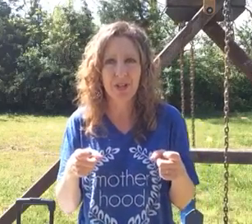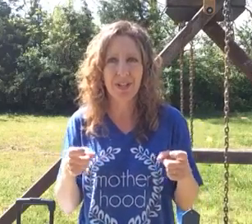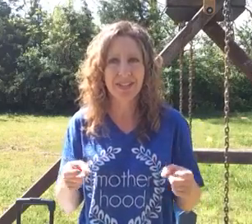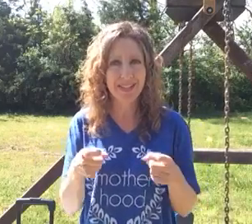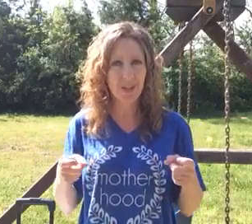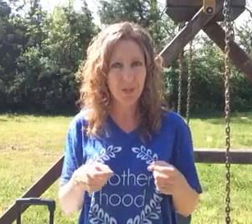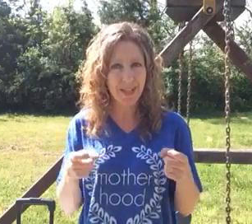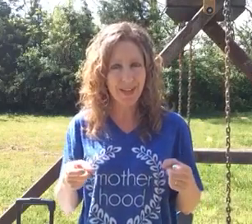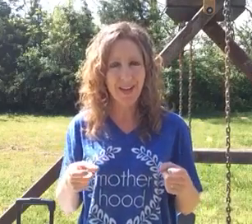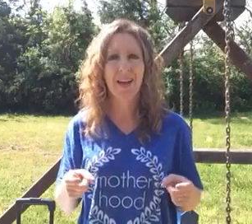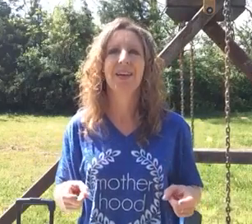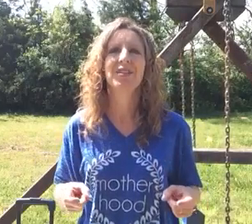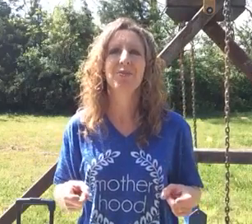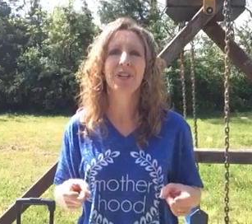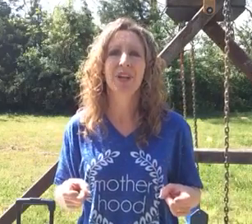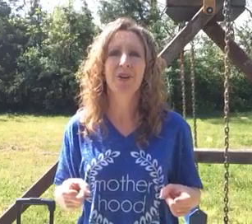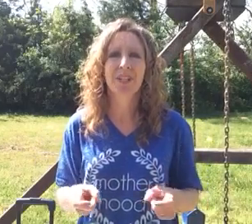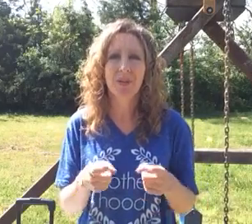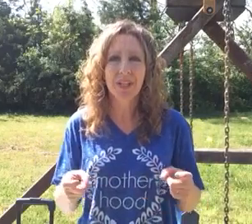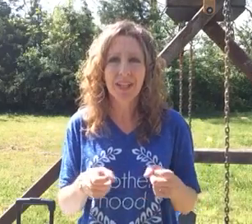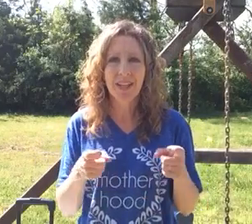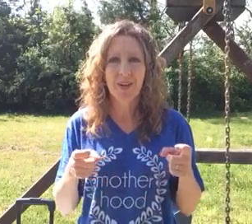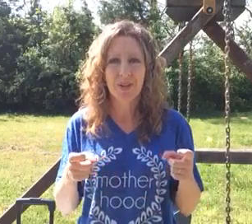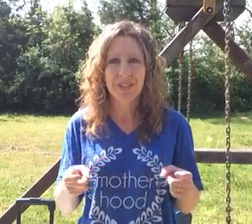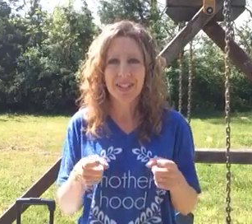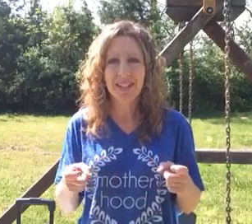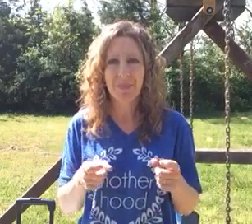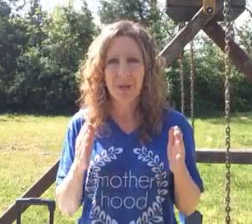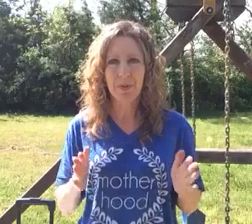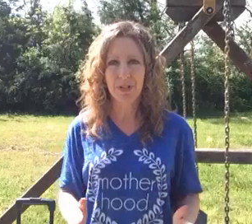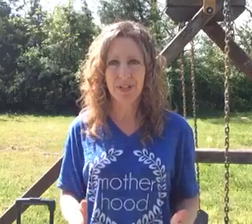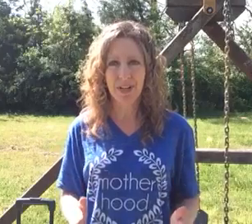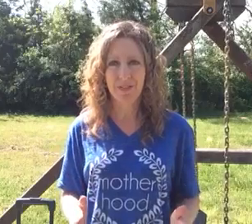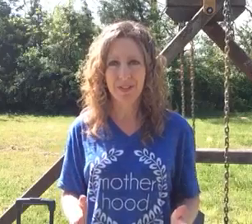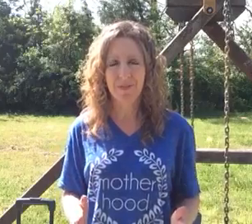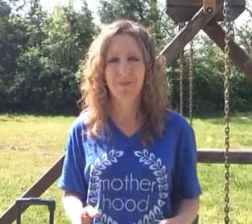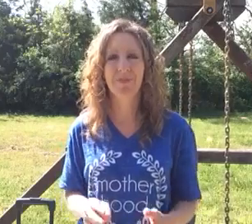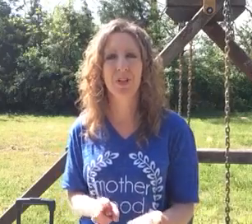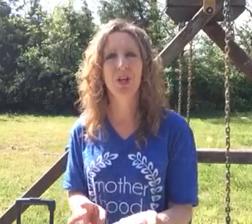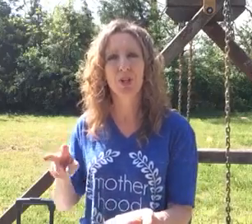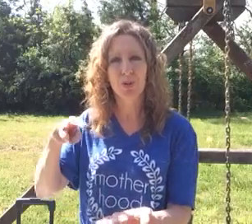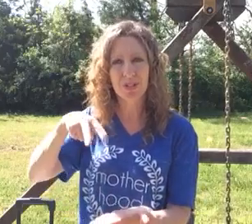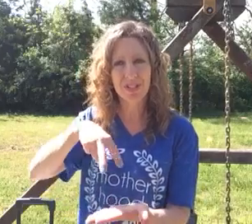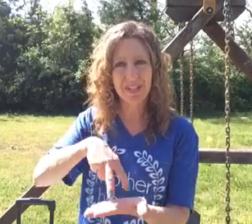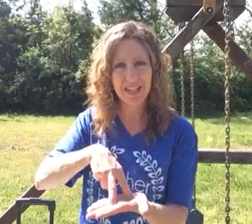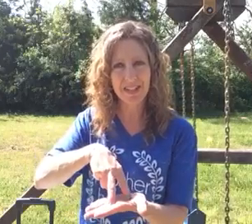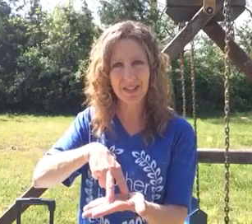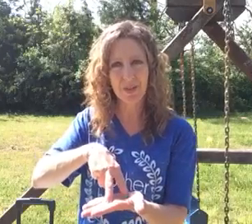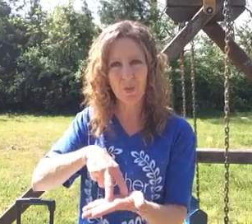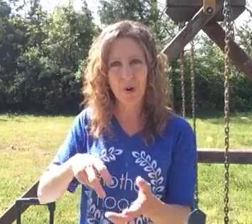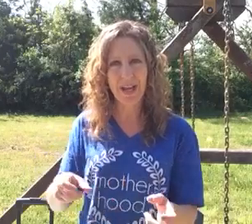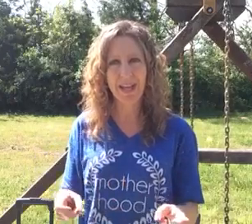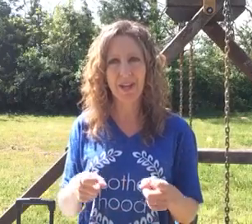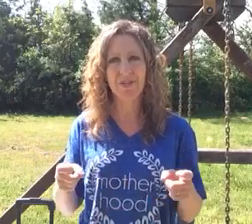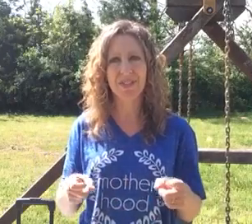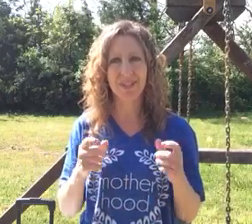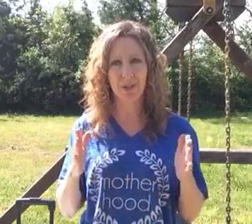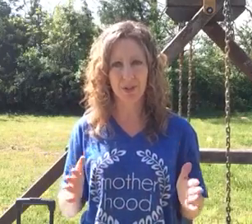taught us iniquity. So we're going to go iniquity or sin and make a person out of it. Nor standeth in the way of sinners.